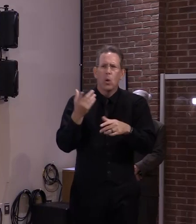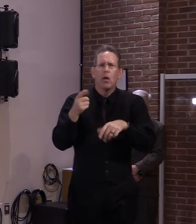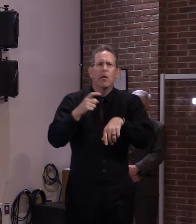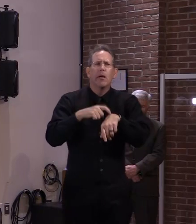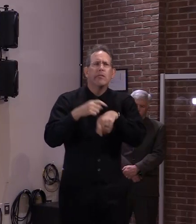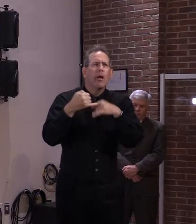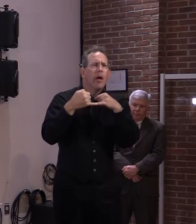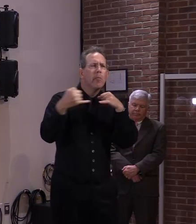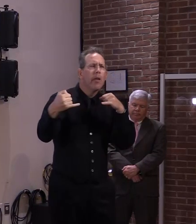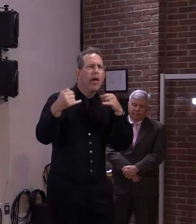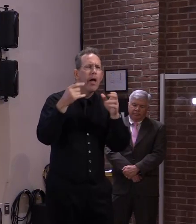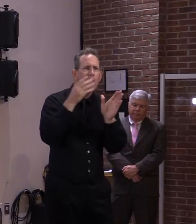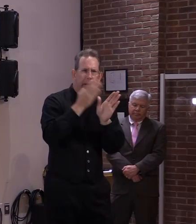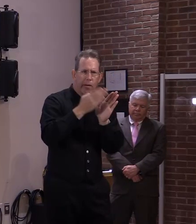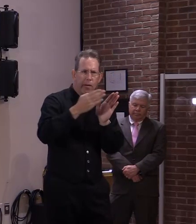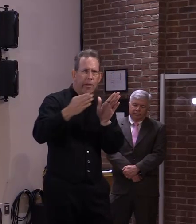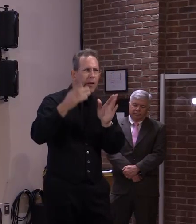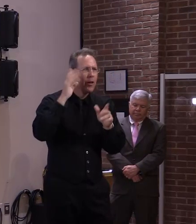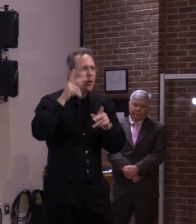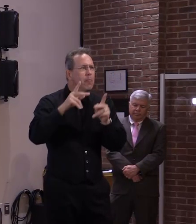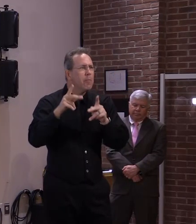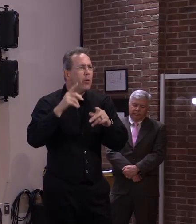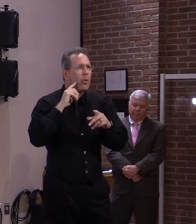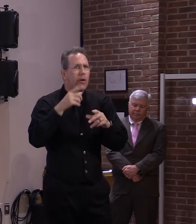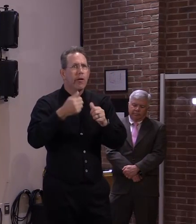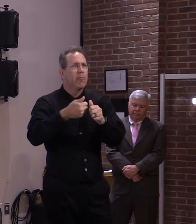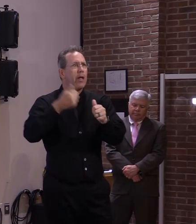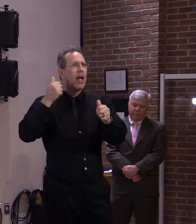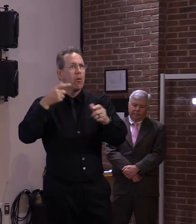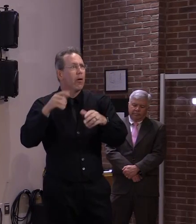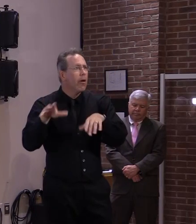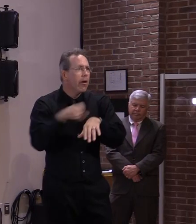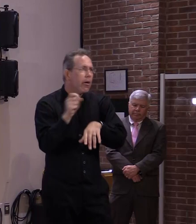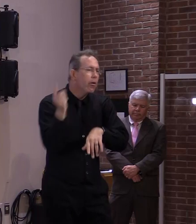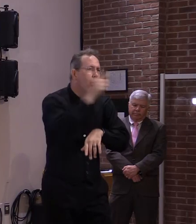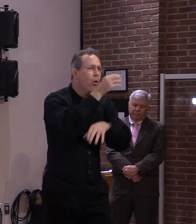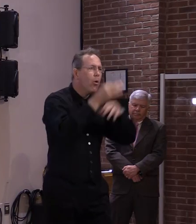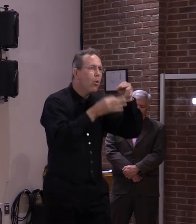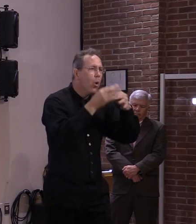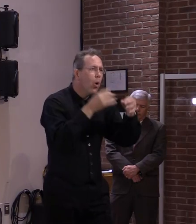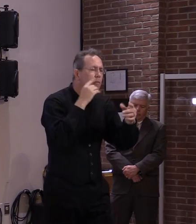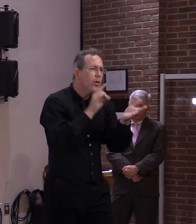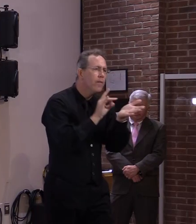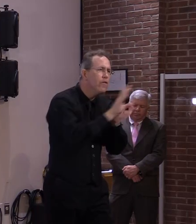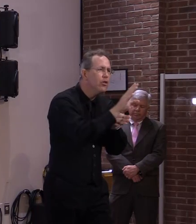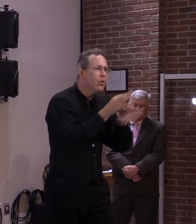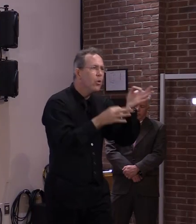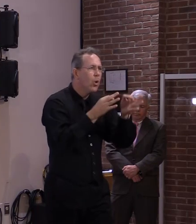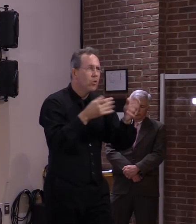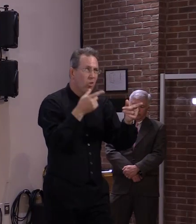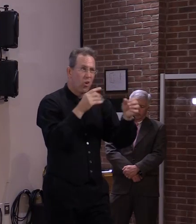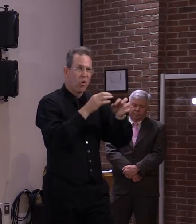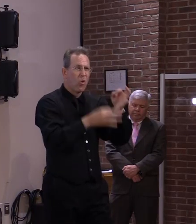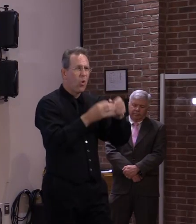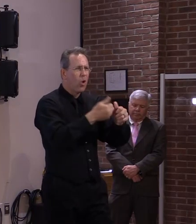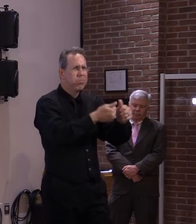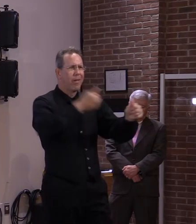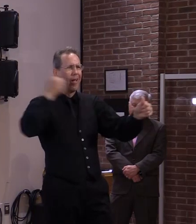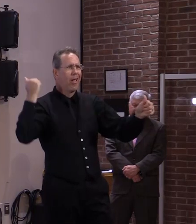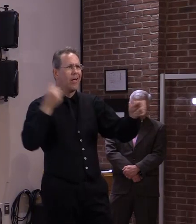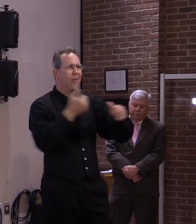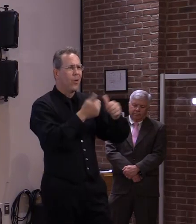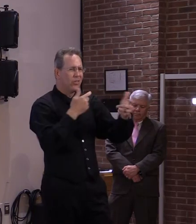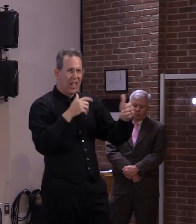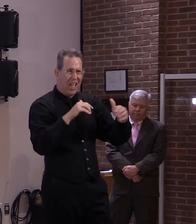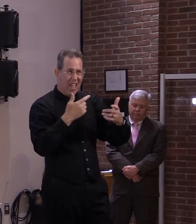the courts, but at some point it does sound like there's going to be some movement there. And it doesn't really sound like there